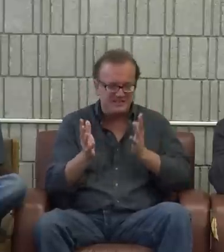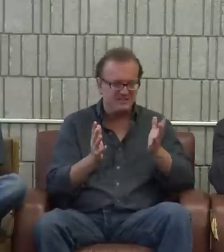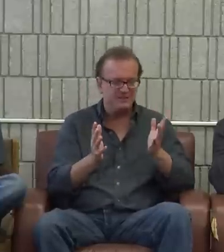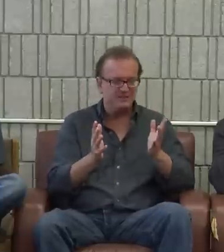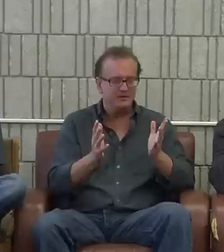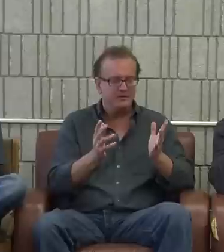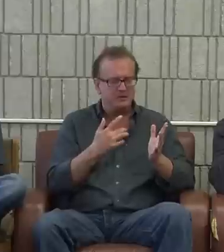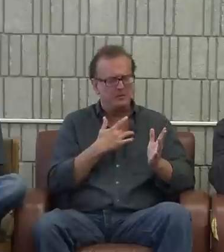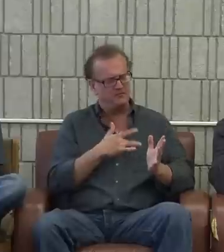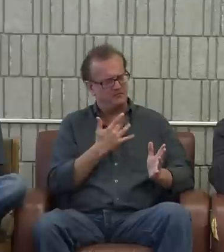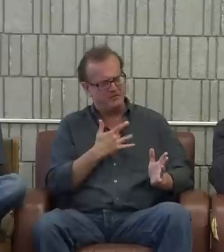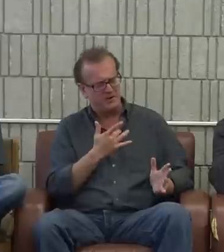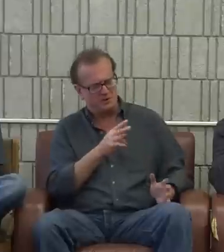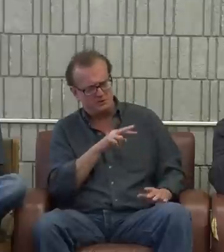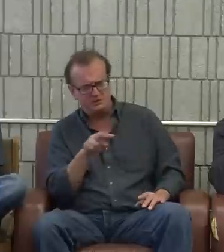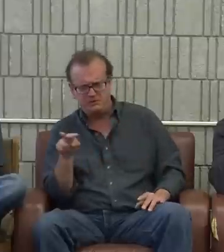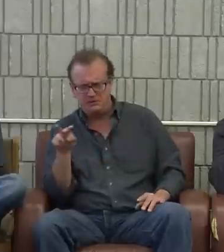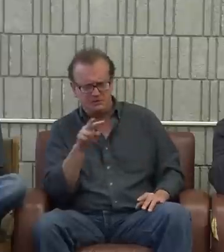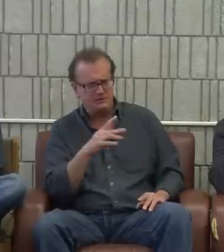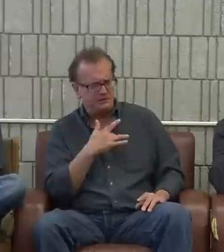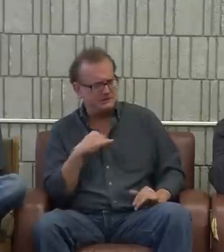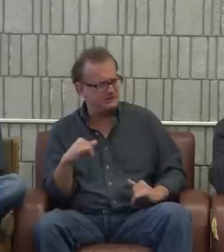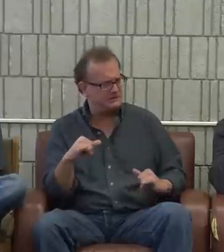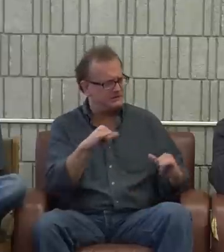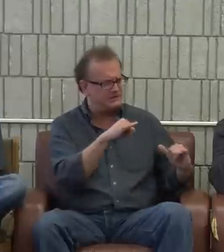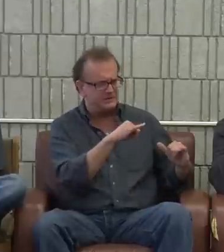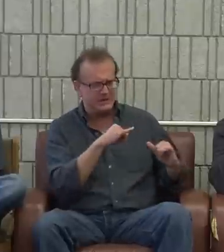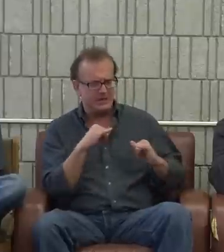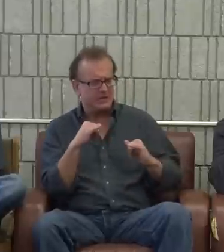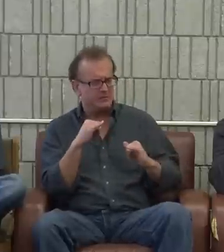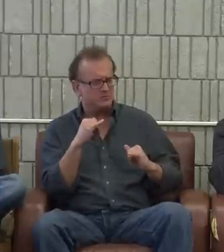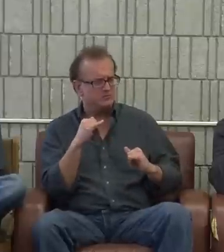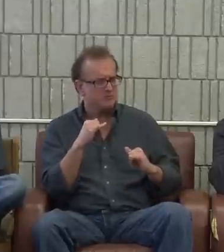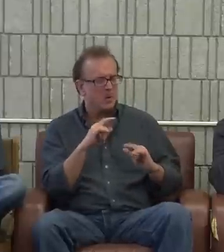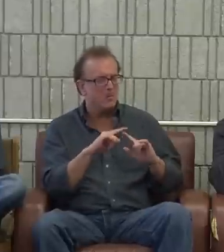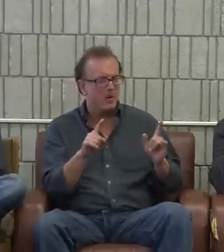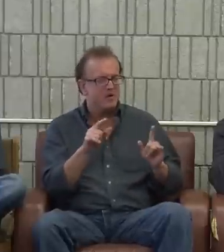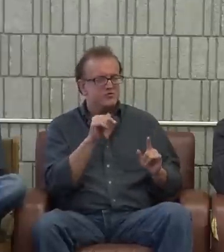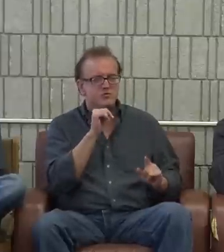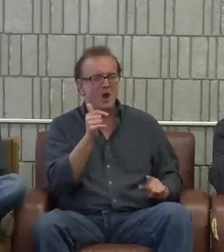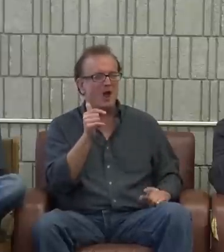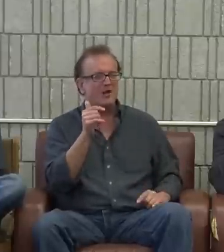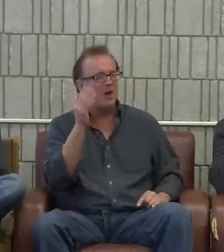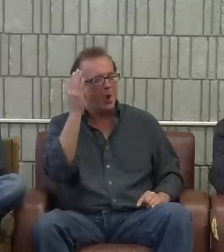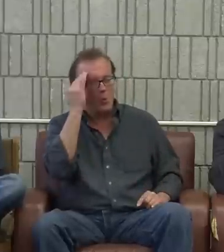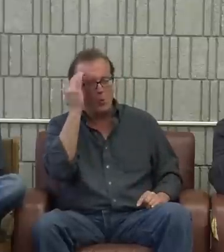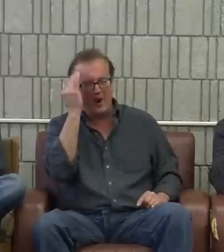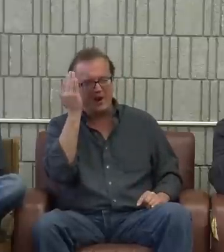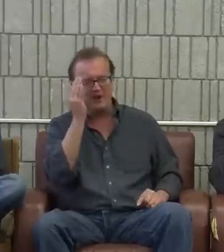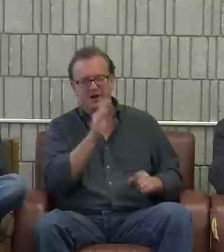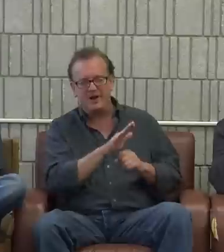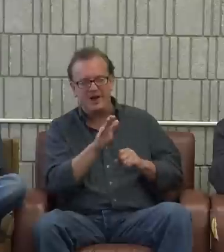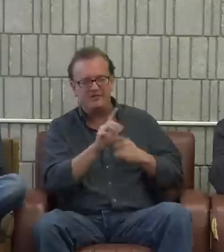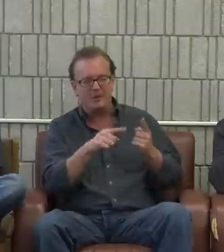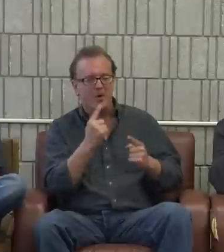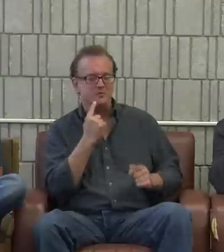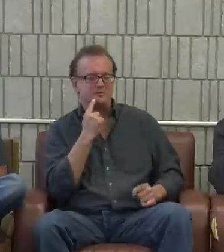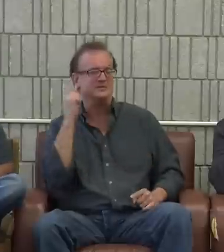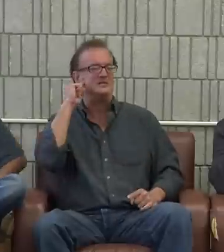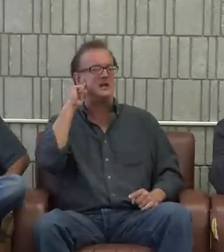home signs. was gesturing. And I looked around and I thought, wow, they're all like me. But I wasn't aware enough